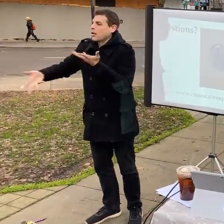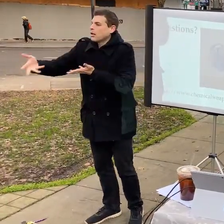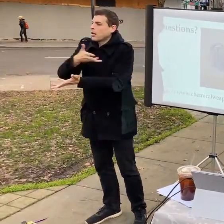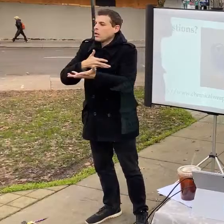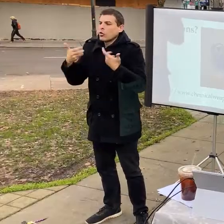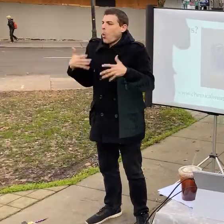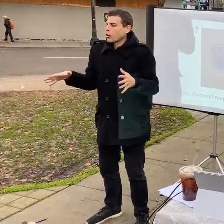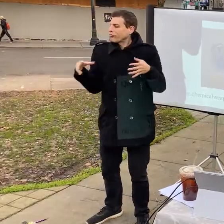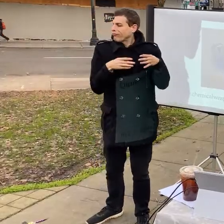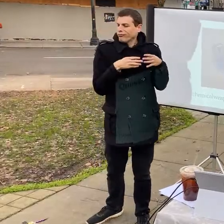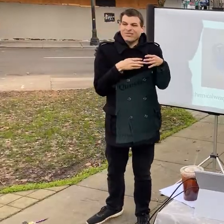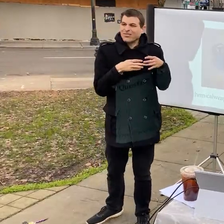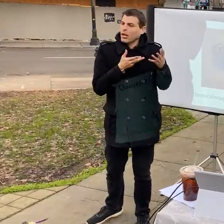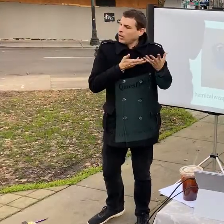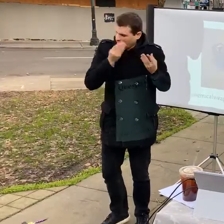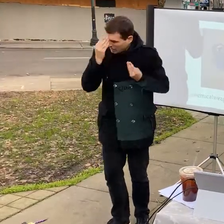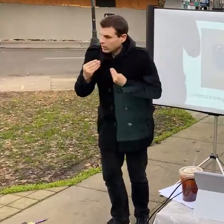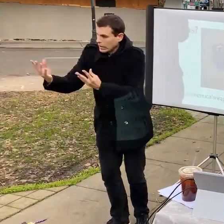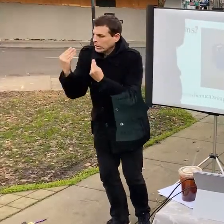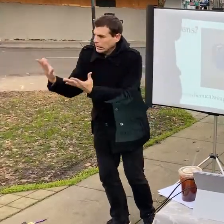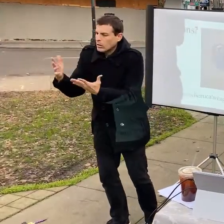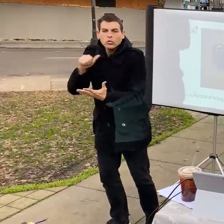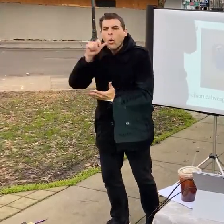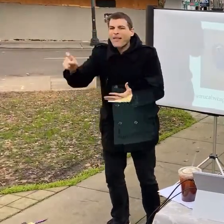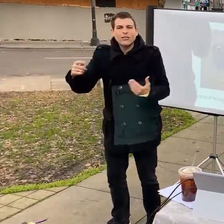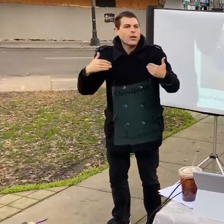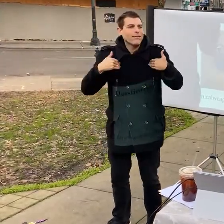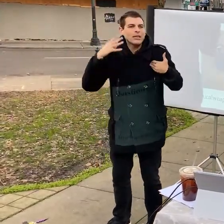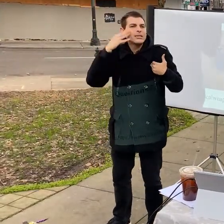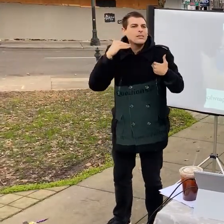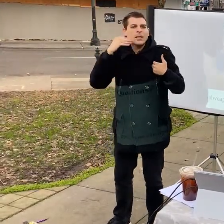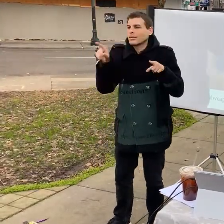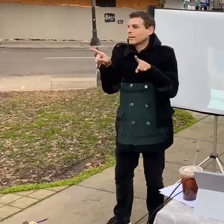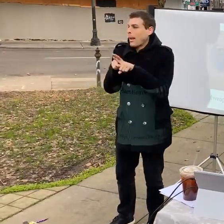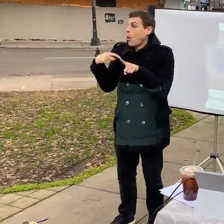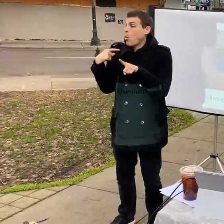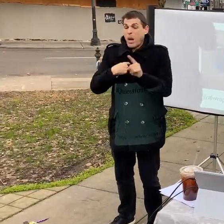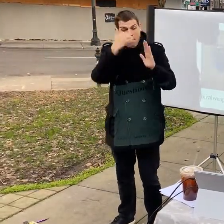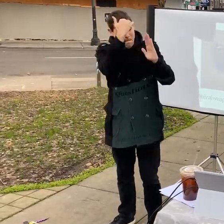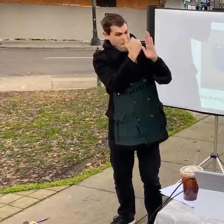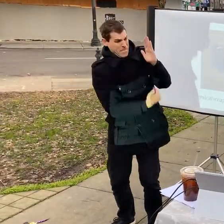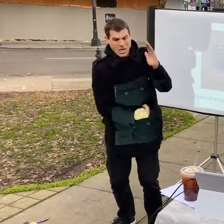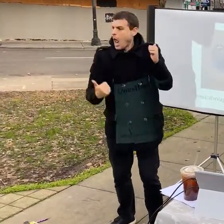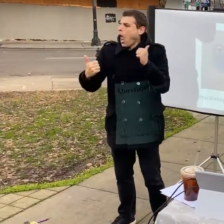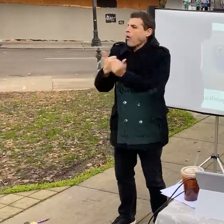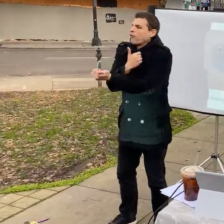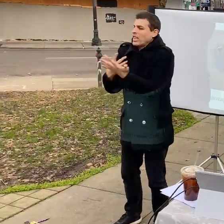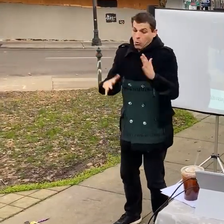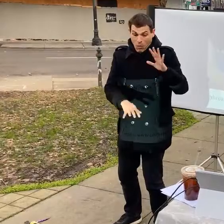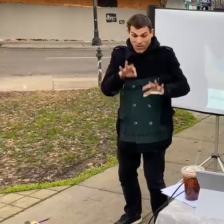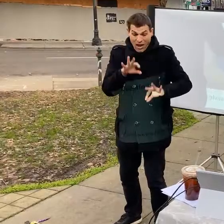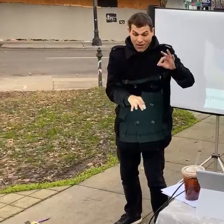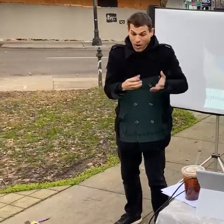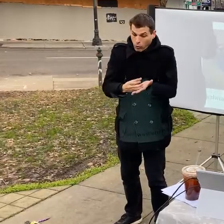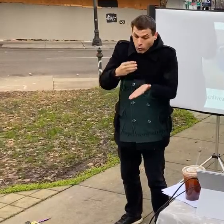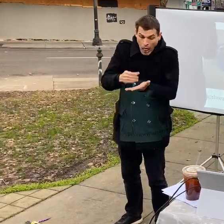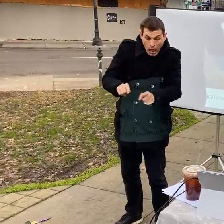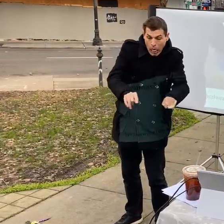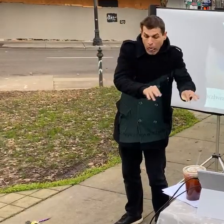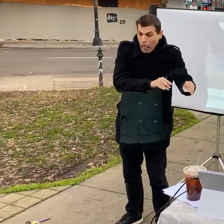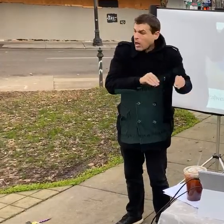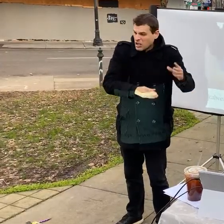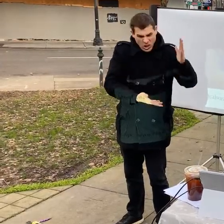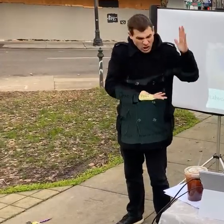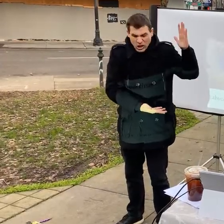we went through we created a munitions library that shows you all the things that we found right like there's a lot of information